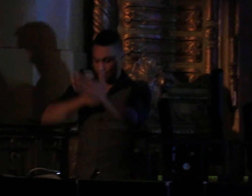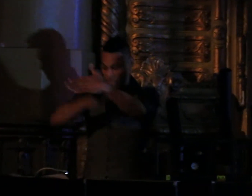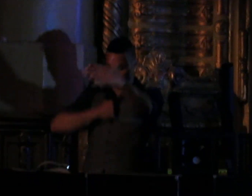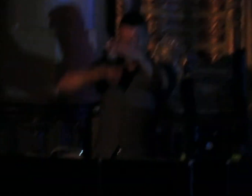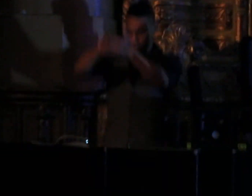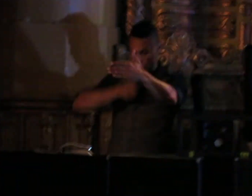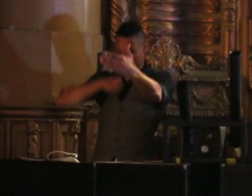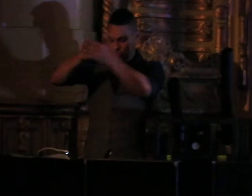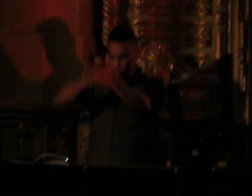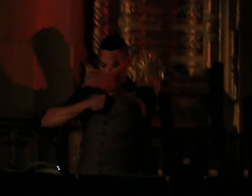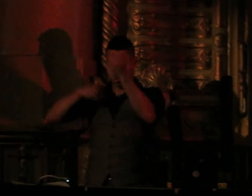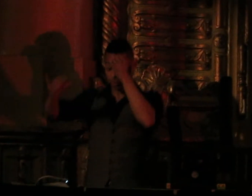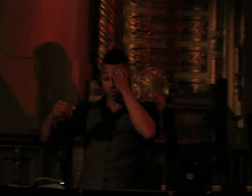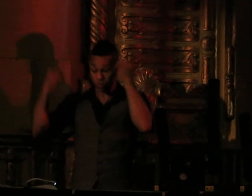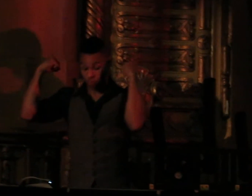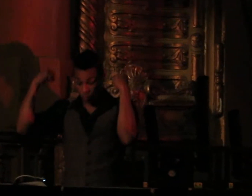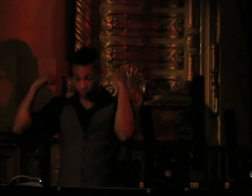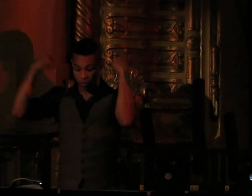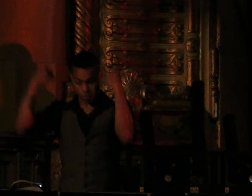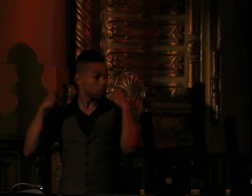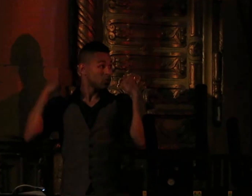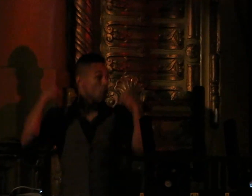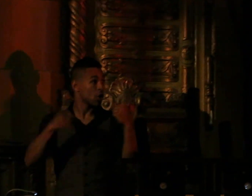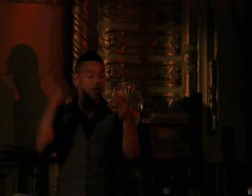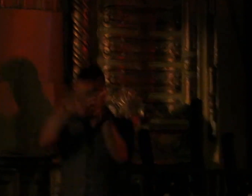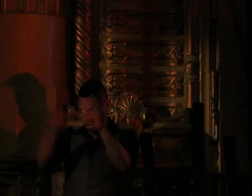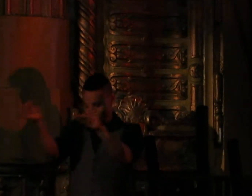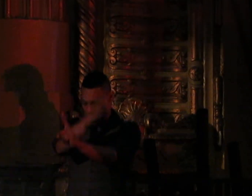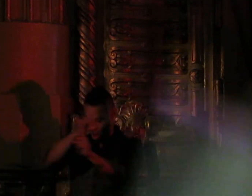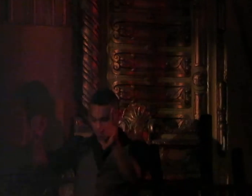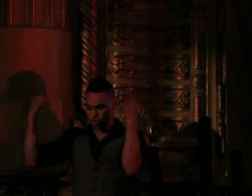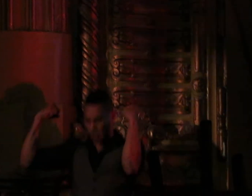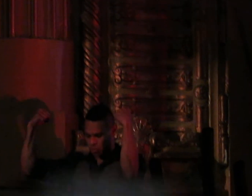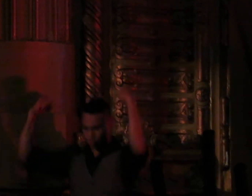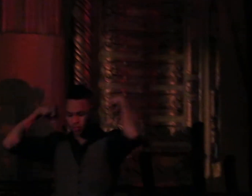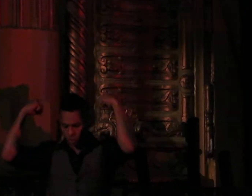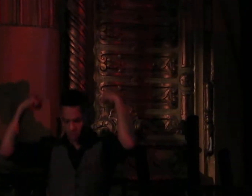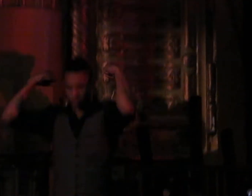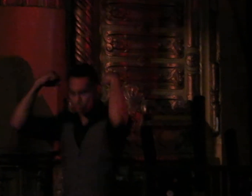being... Yeah! We're so strong enough to run. Go! Woooo!